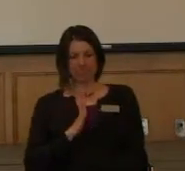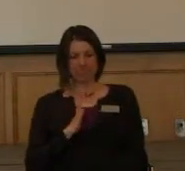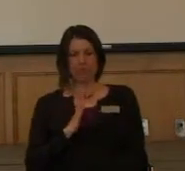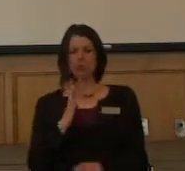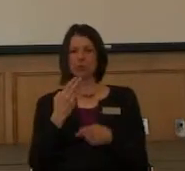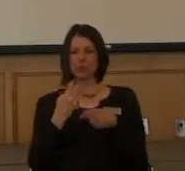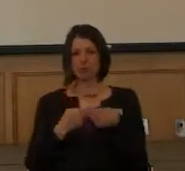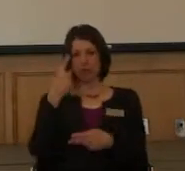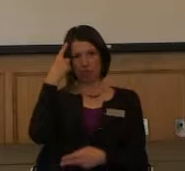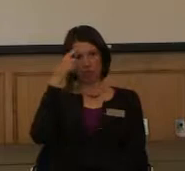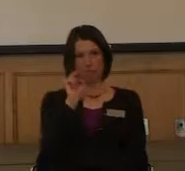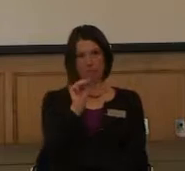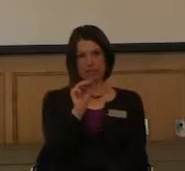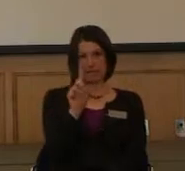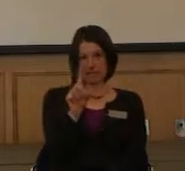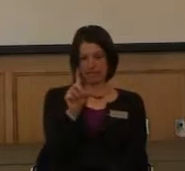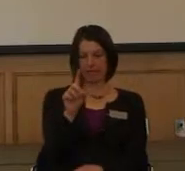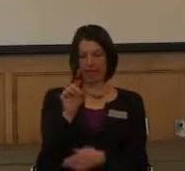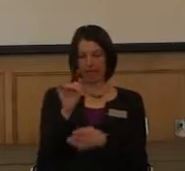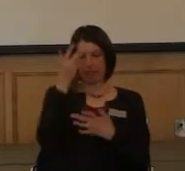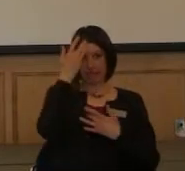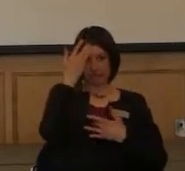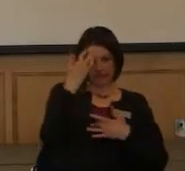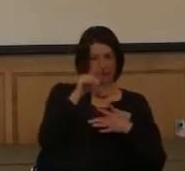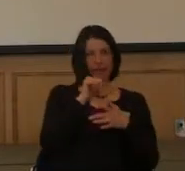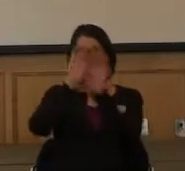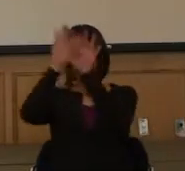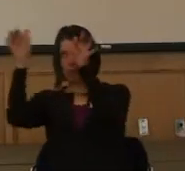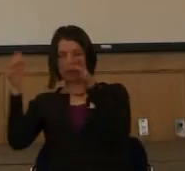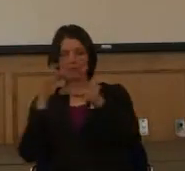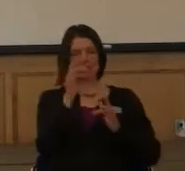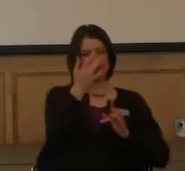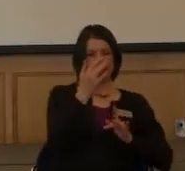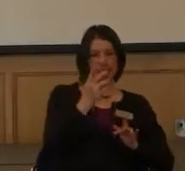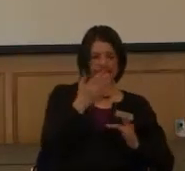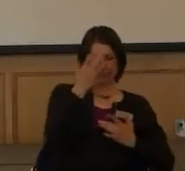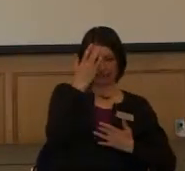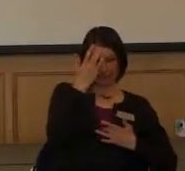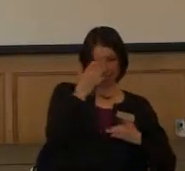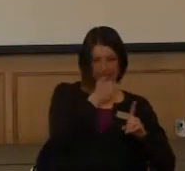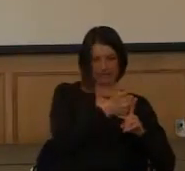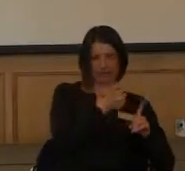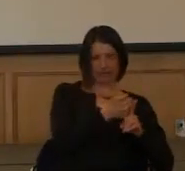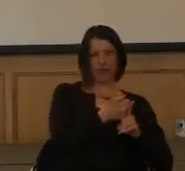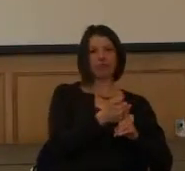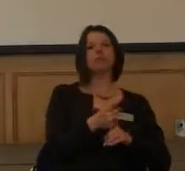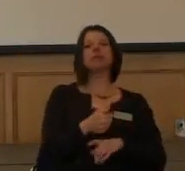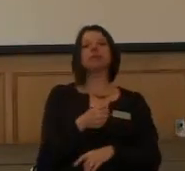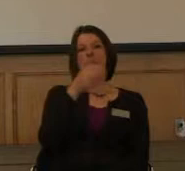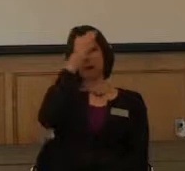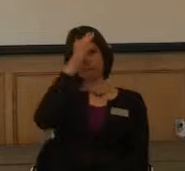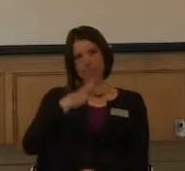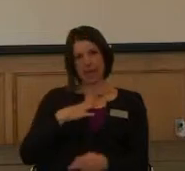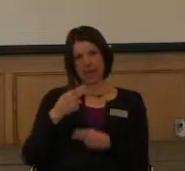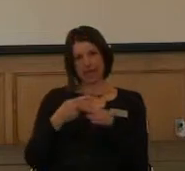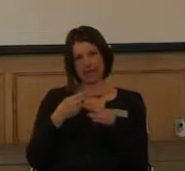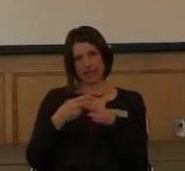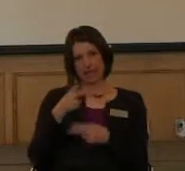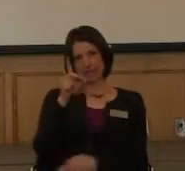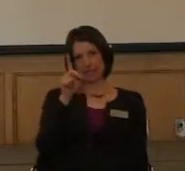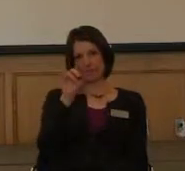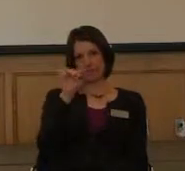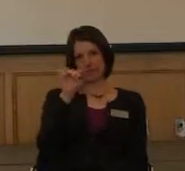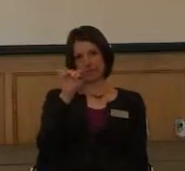the disease, not the umbrella, was made in the 1860s by a gentleman named Guillaume Duchenne.